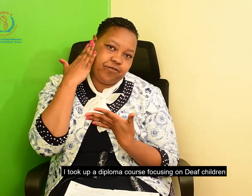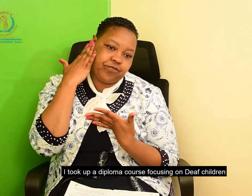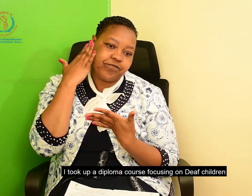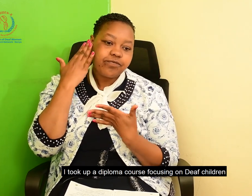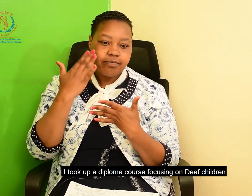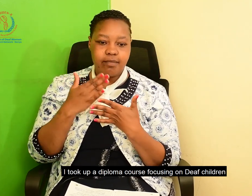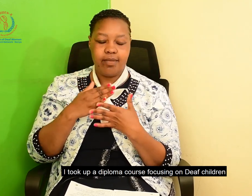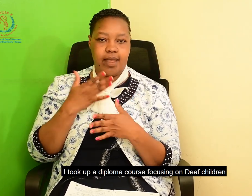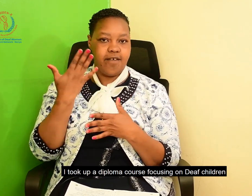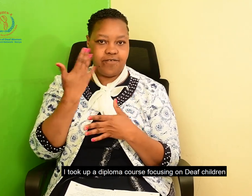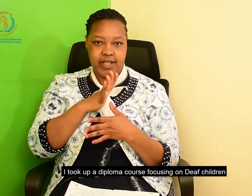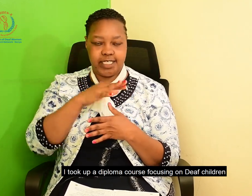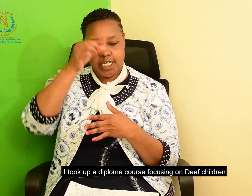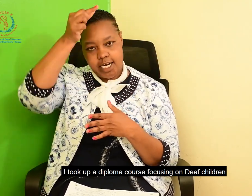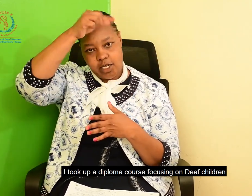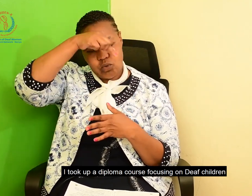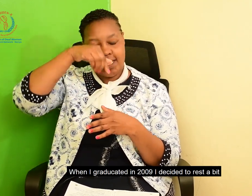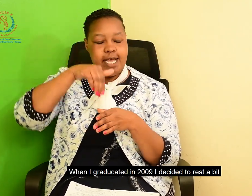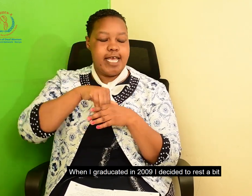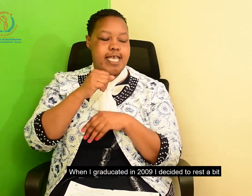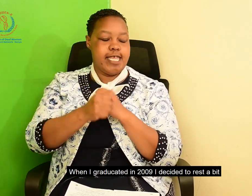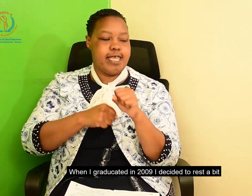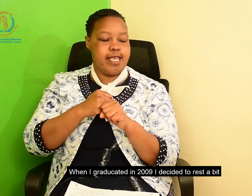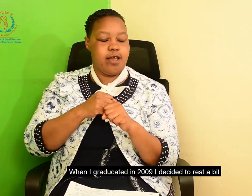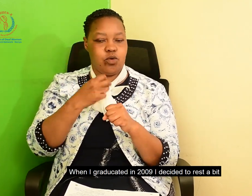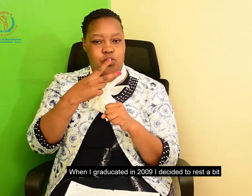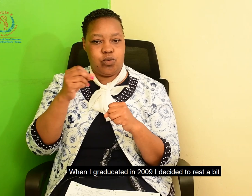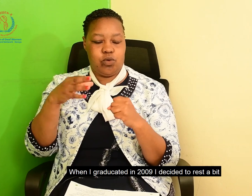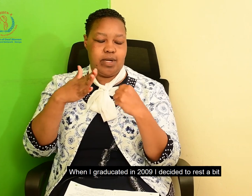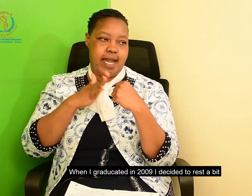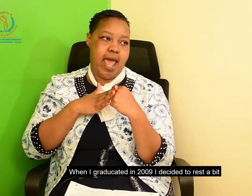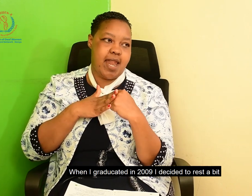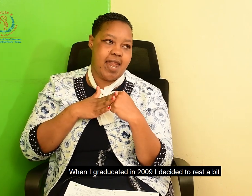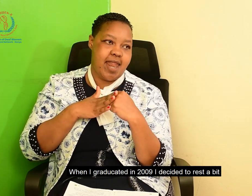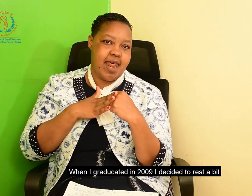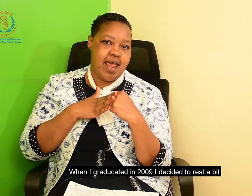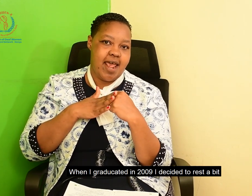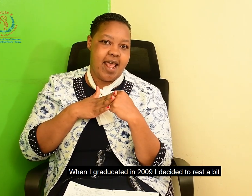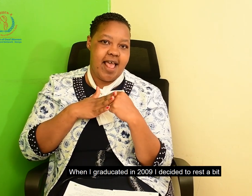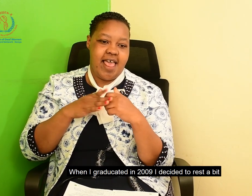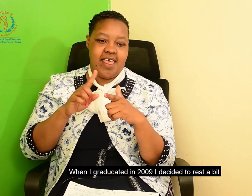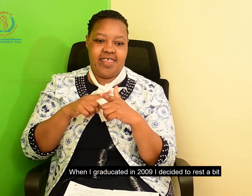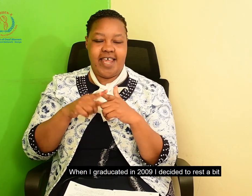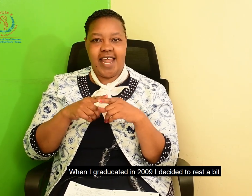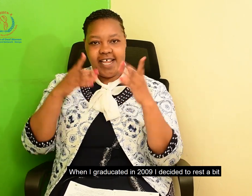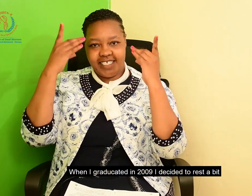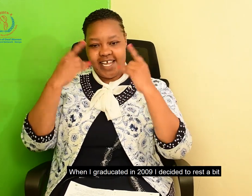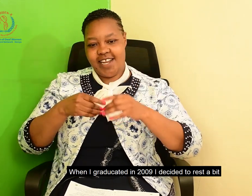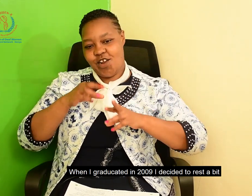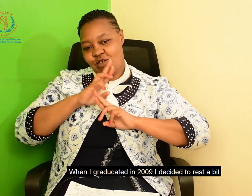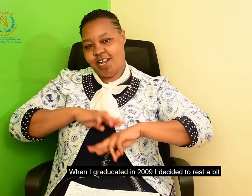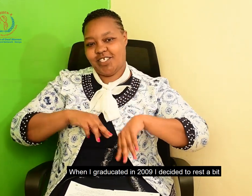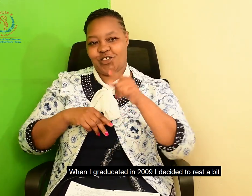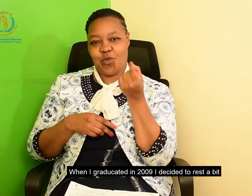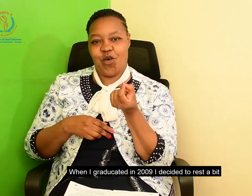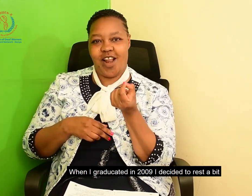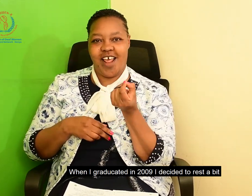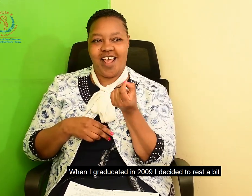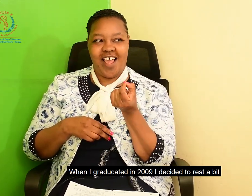on deaf children. When I graduated in the year 2009, then I decided to rest a